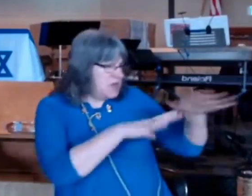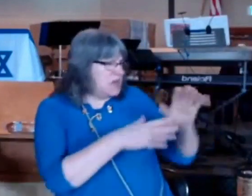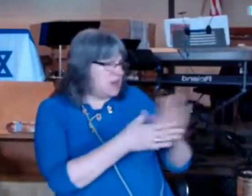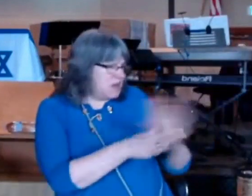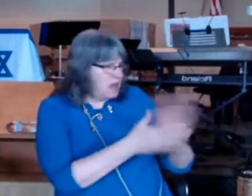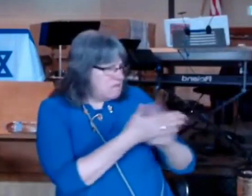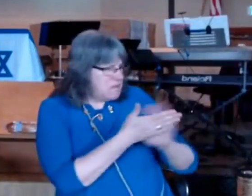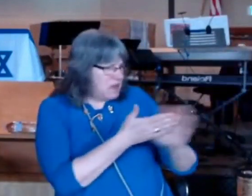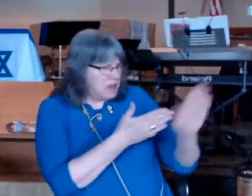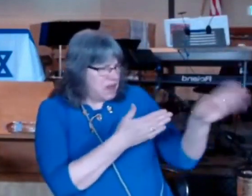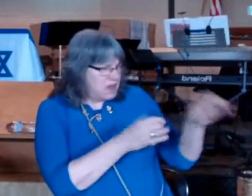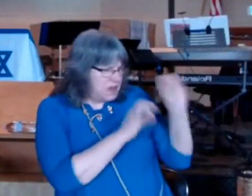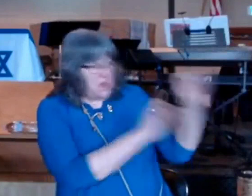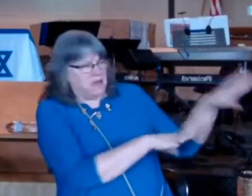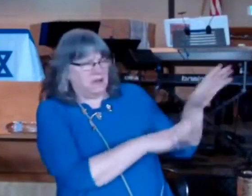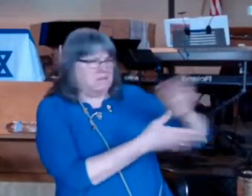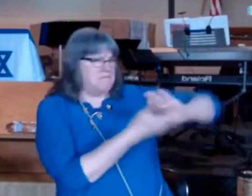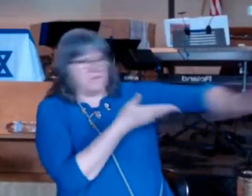complicated deal